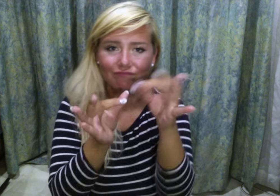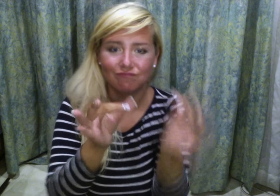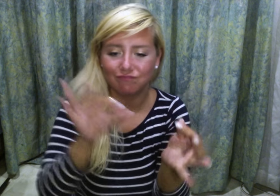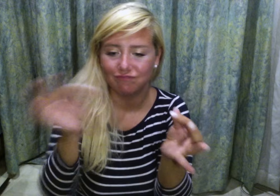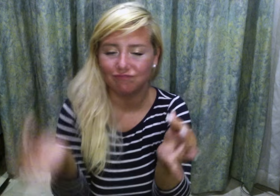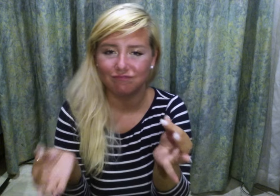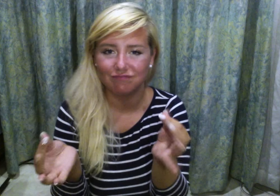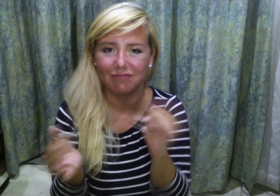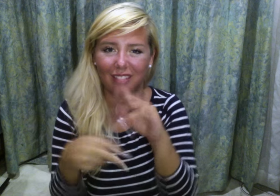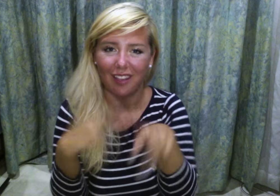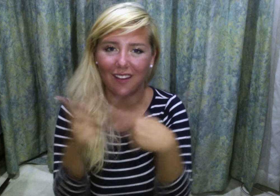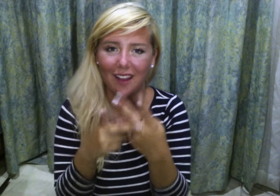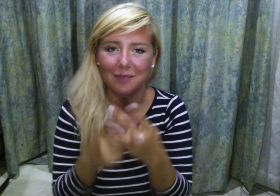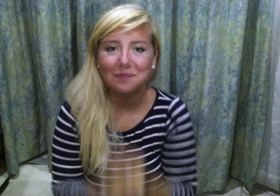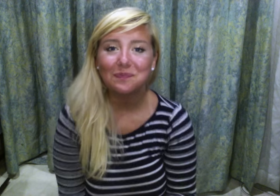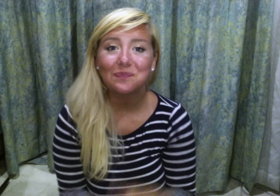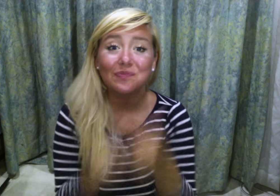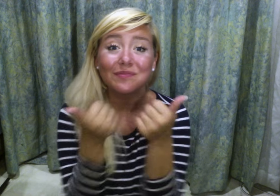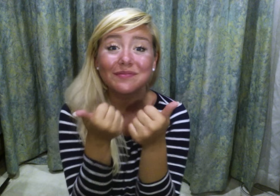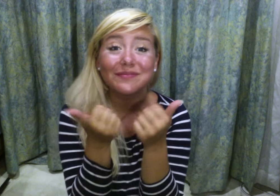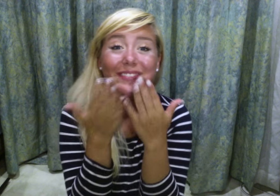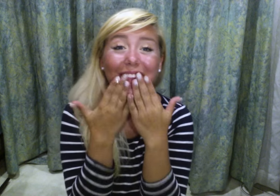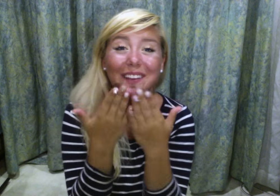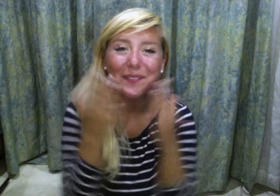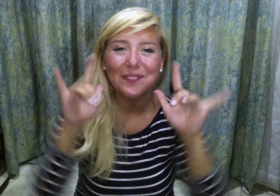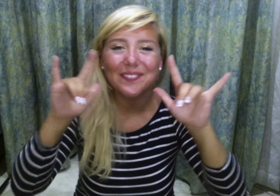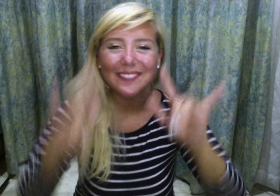this just to give you an example of what Onigiri is like. So thank you so much.